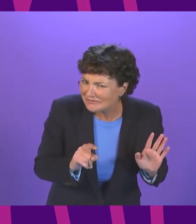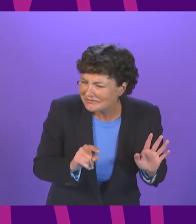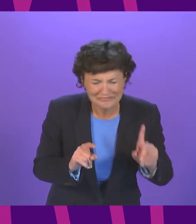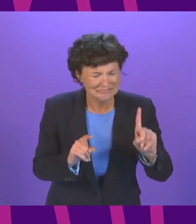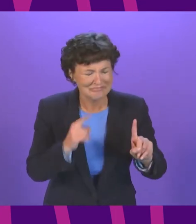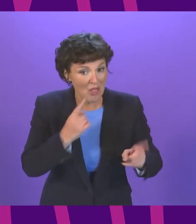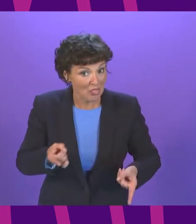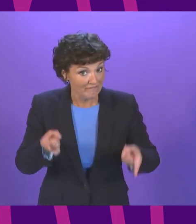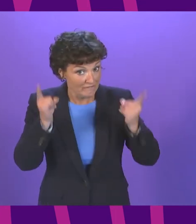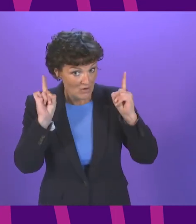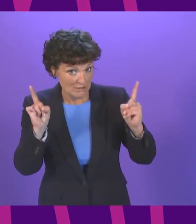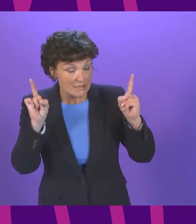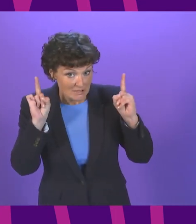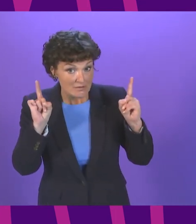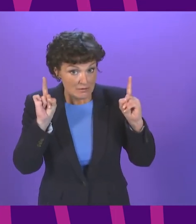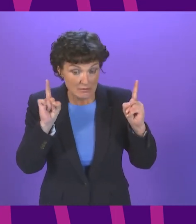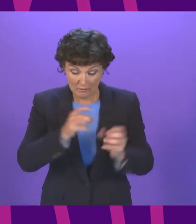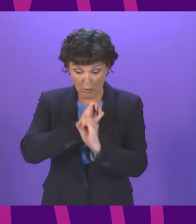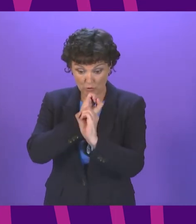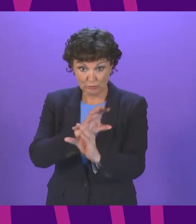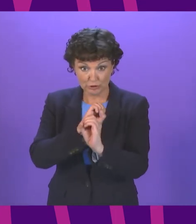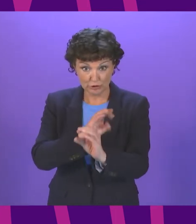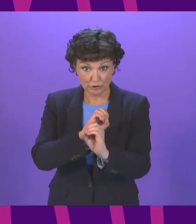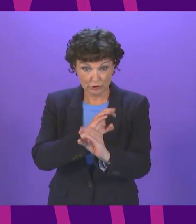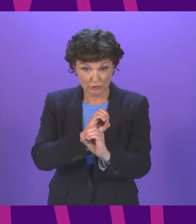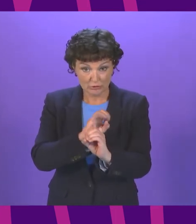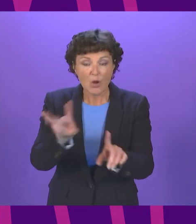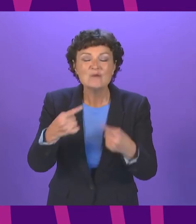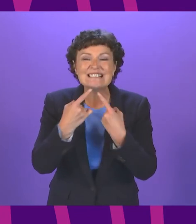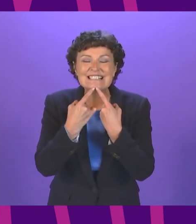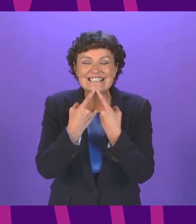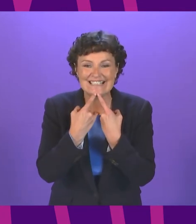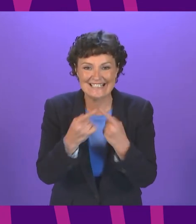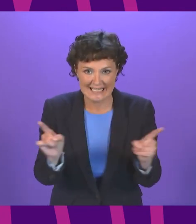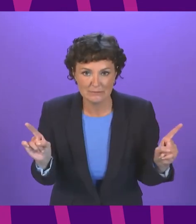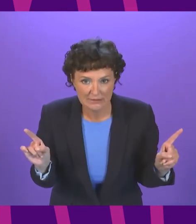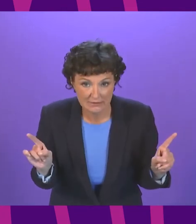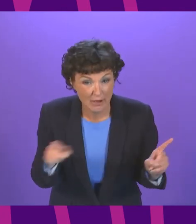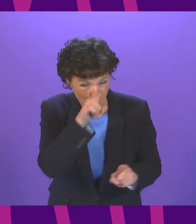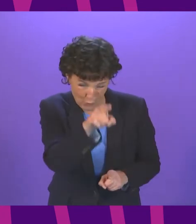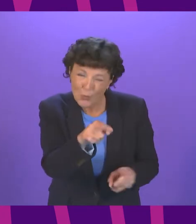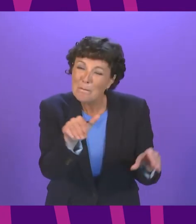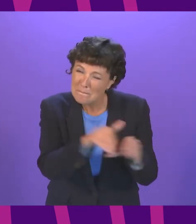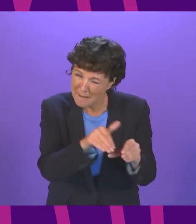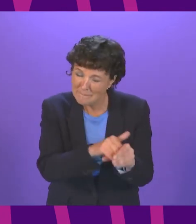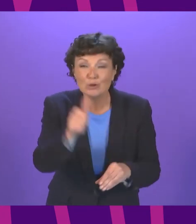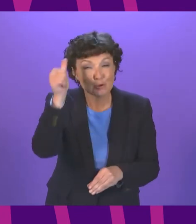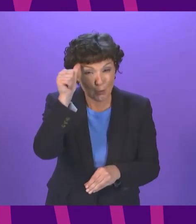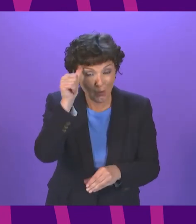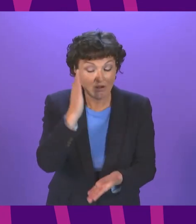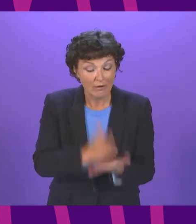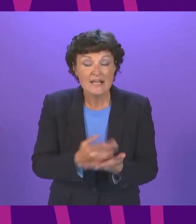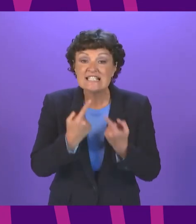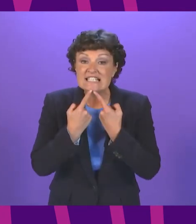the First Minister's contribution this afternoon was in the form of a statement and the member will be aware that statements are given